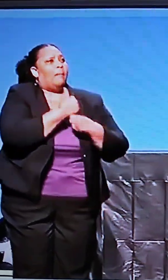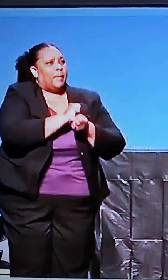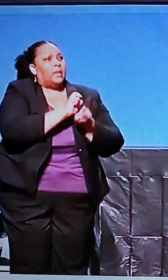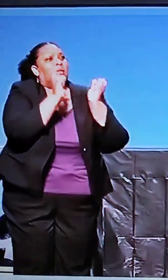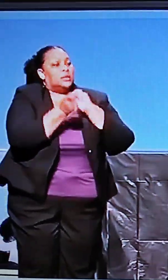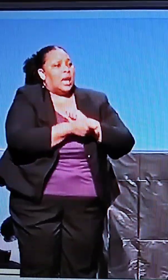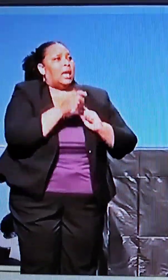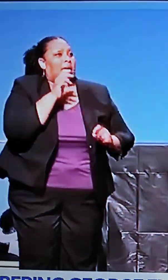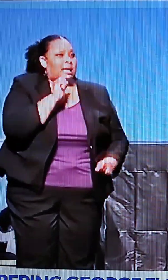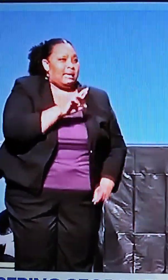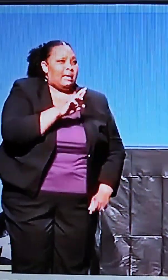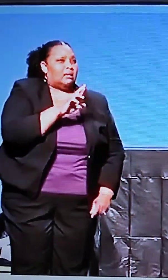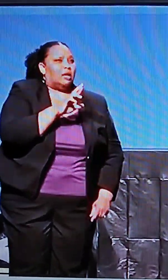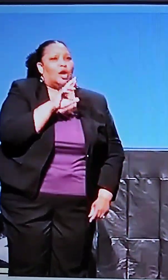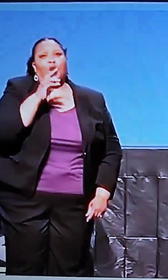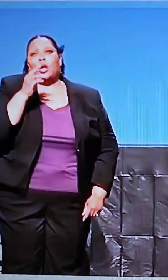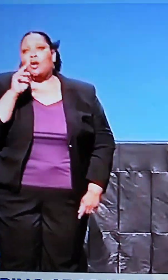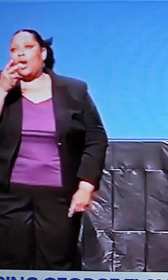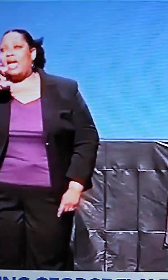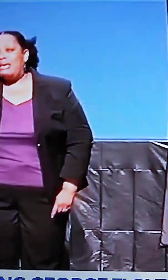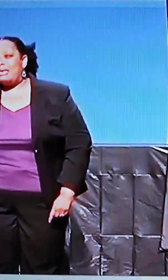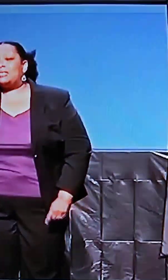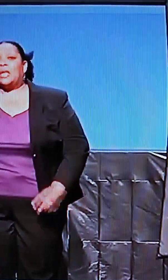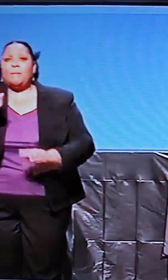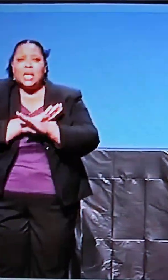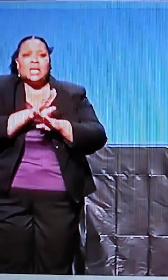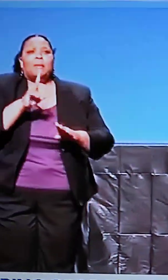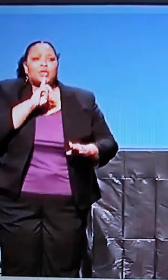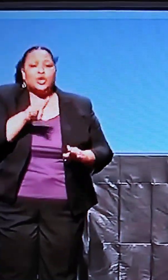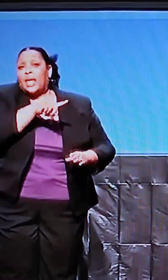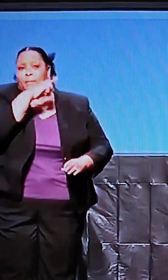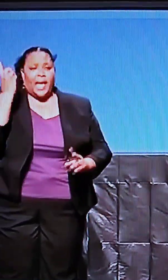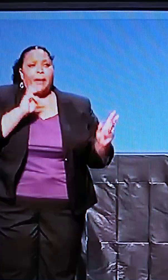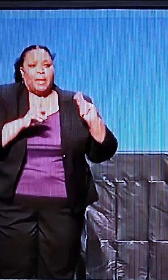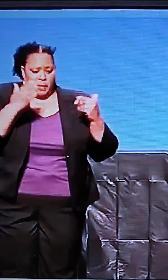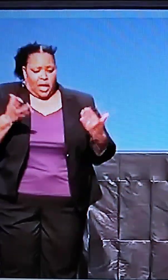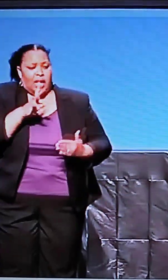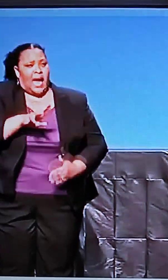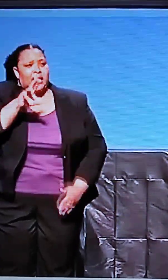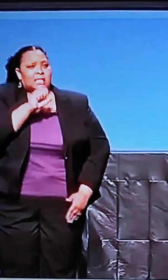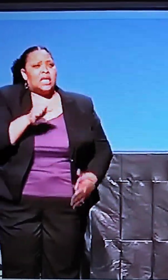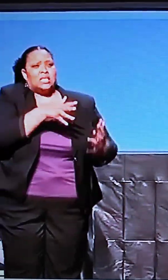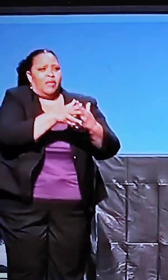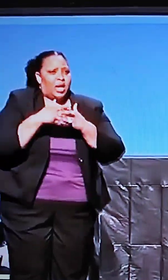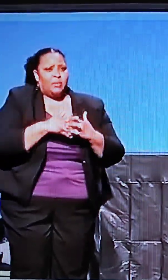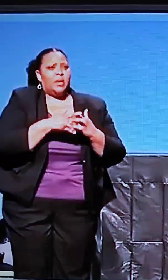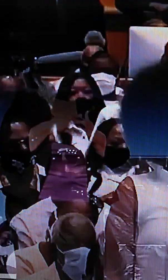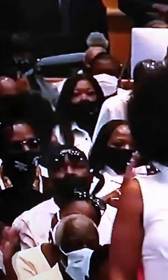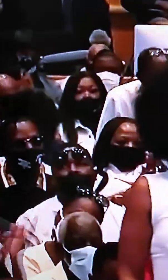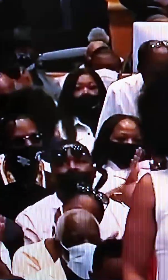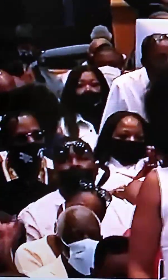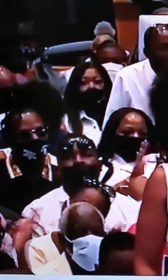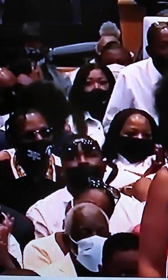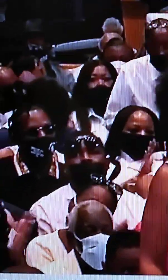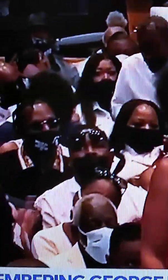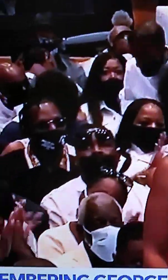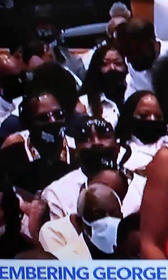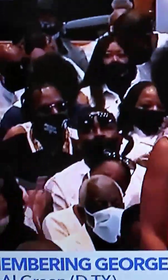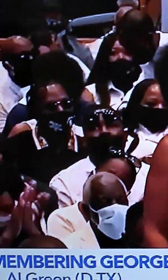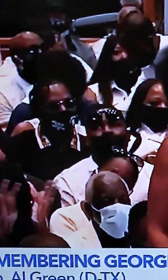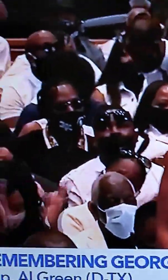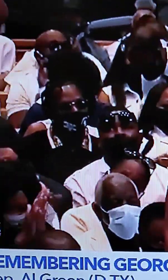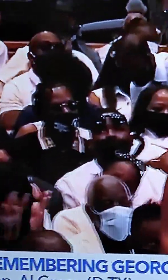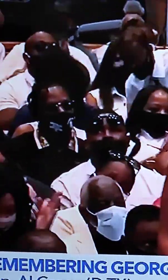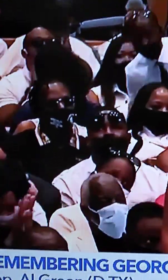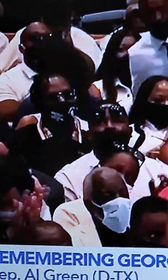it his or her business to seek reconciliation for black people in the United States of America every day of this life. That's what